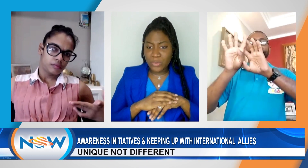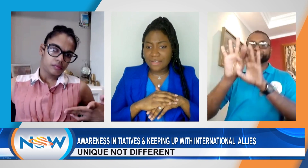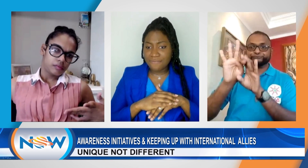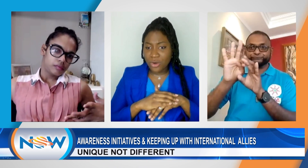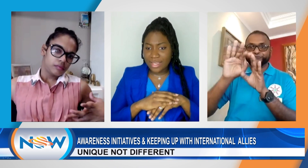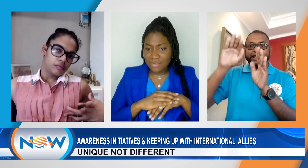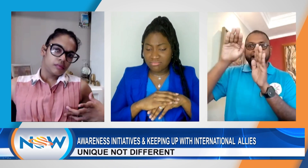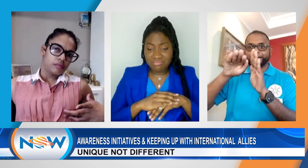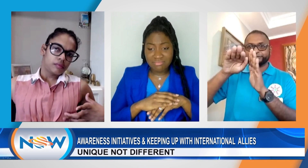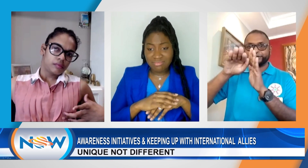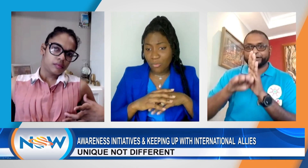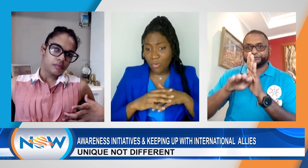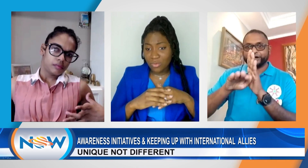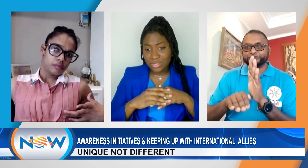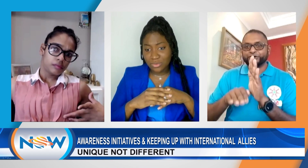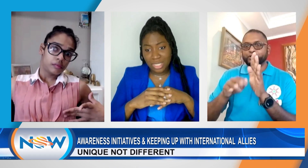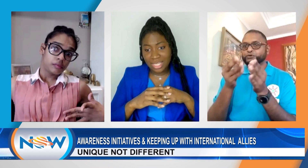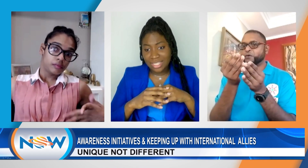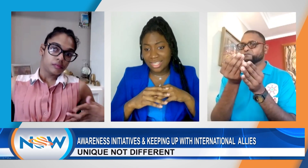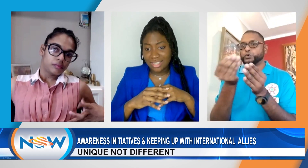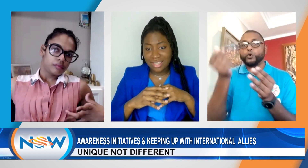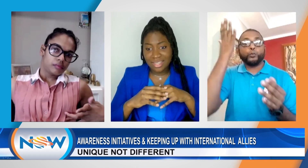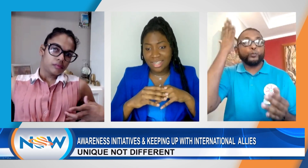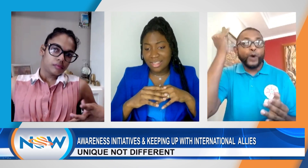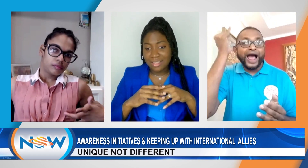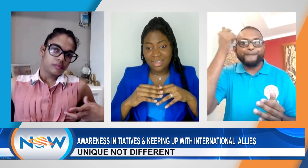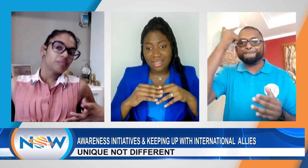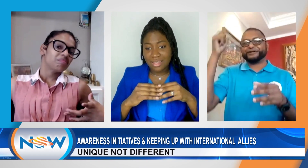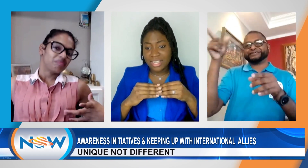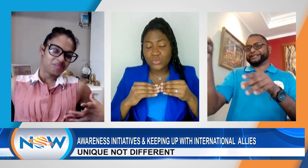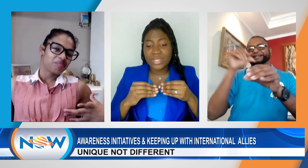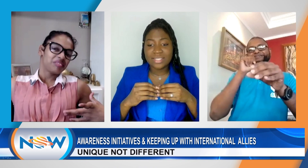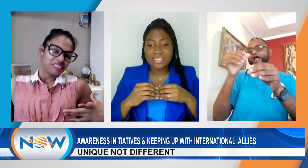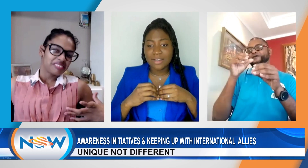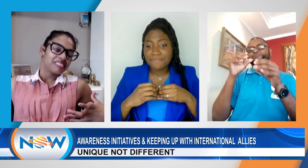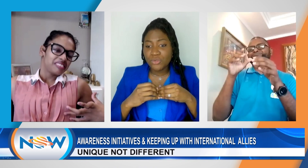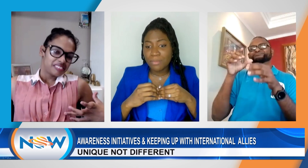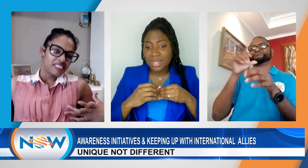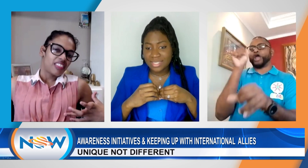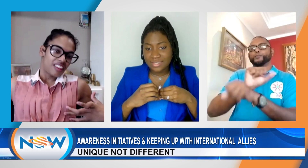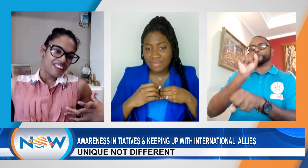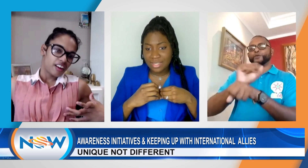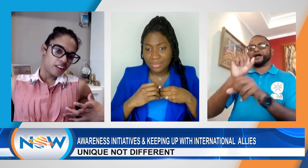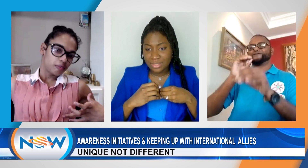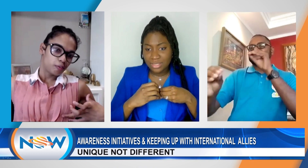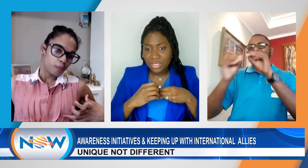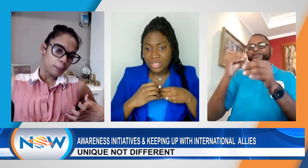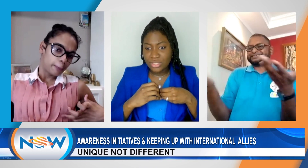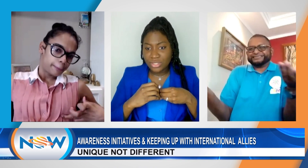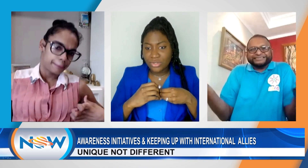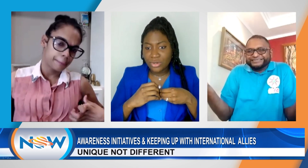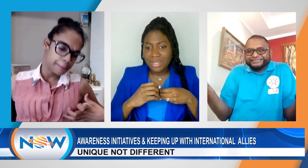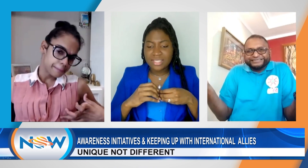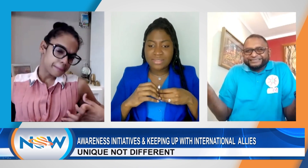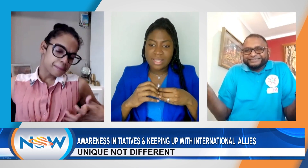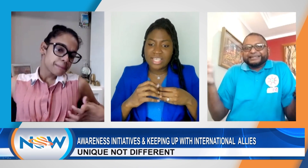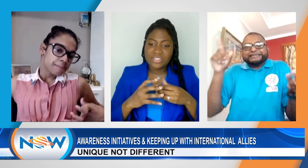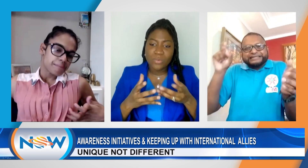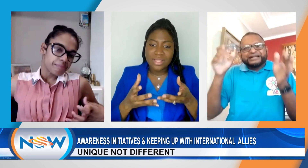24 given that one wasn't working and another and another and another and it dwindled to a few buses available, you know, because there's no one